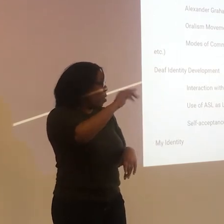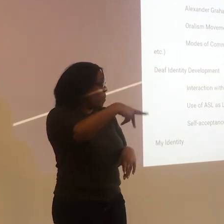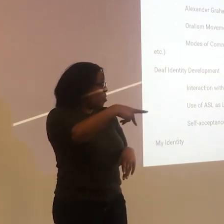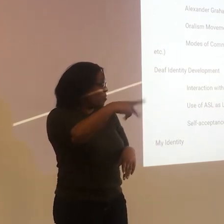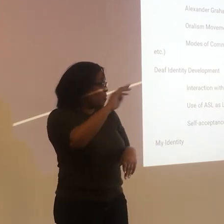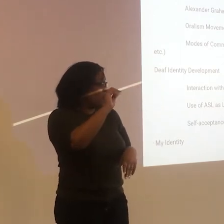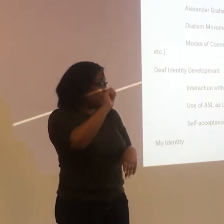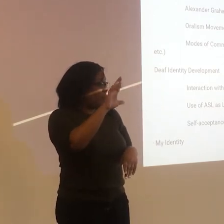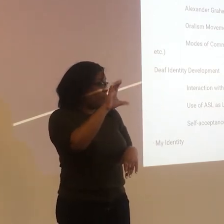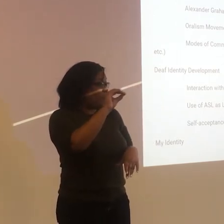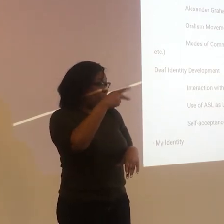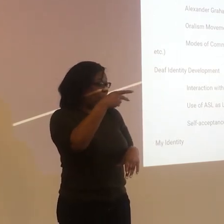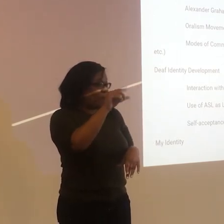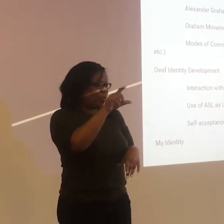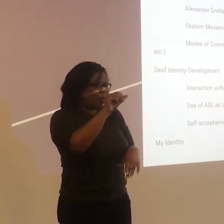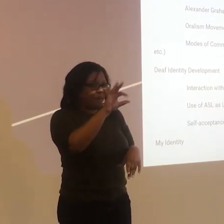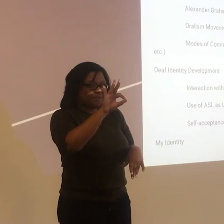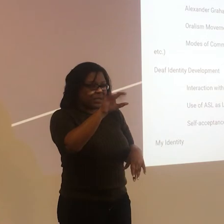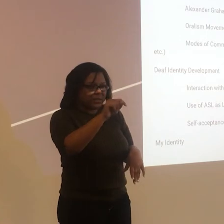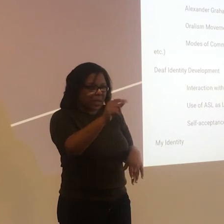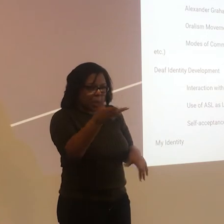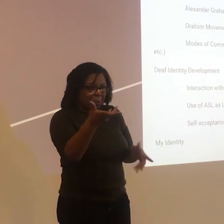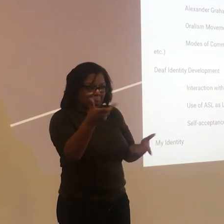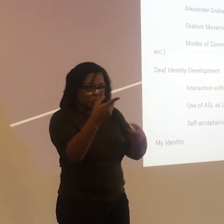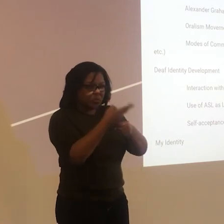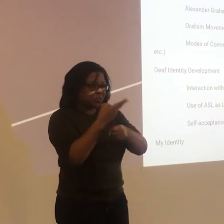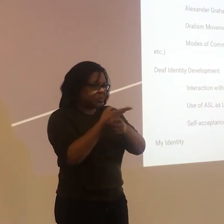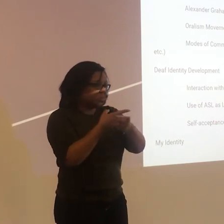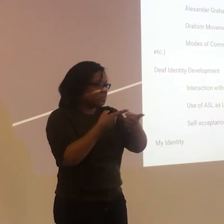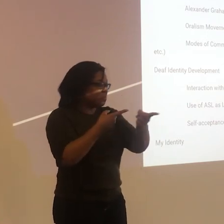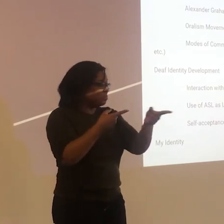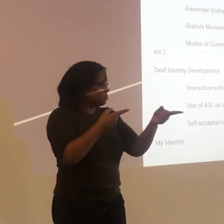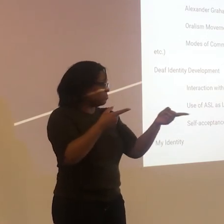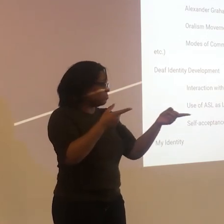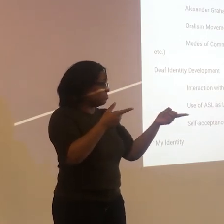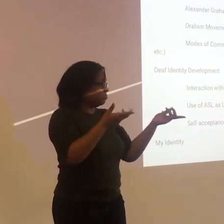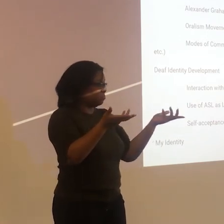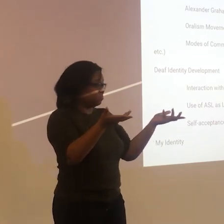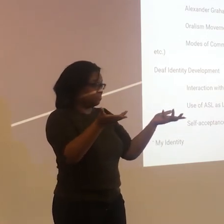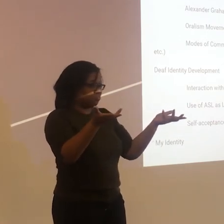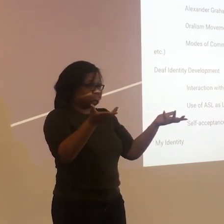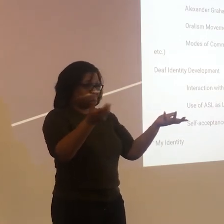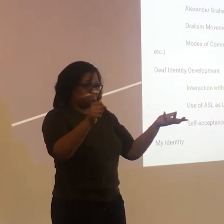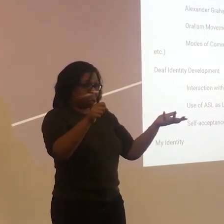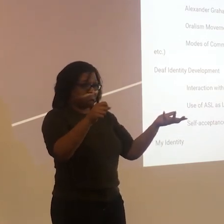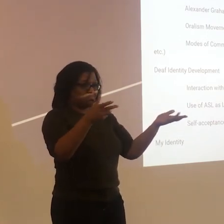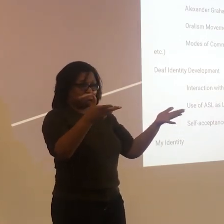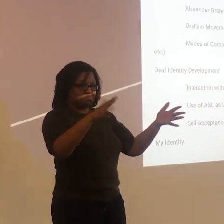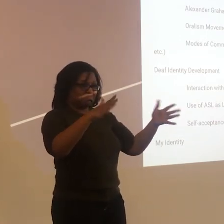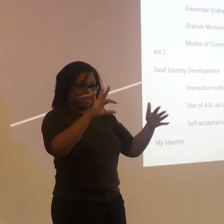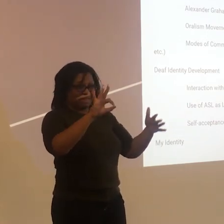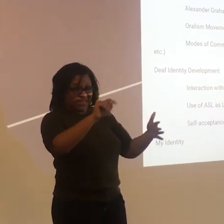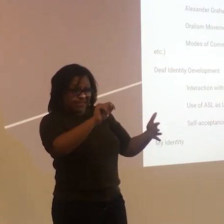couple of days. So I used the application on my phone called Marco Polo. Or you can also use FaceTime. Is anyone familiar with Marco Polo?